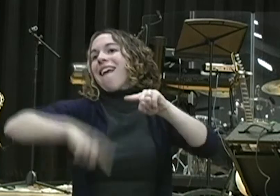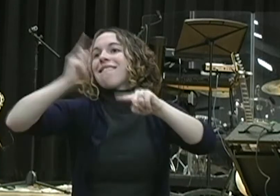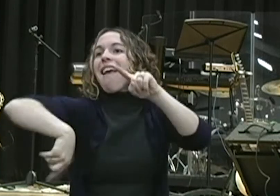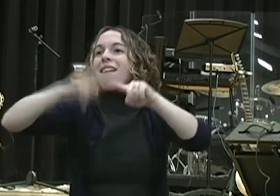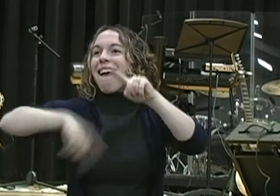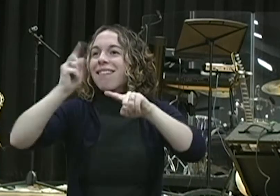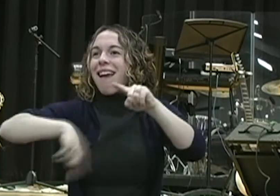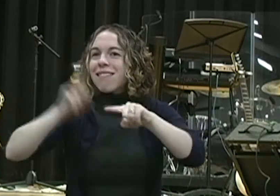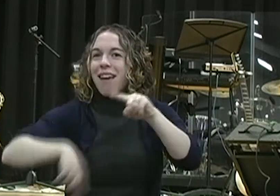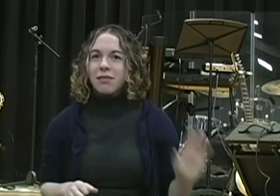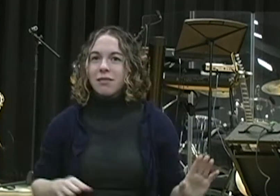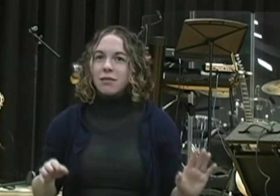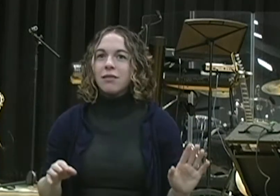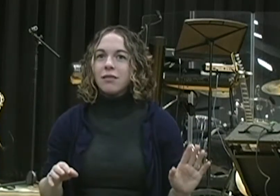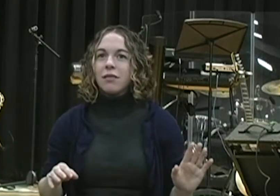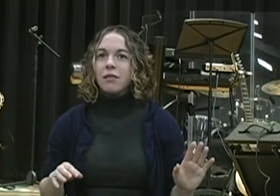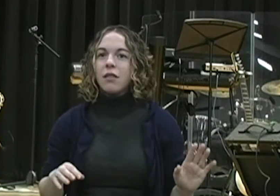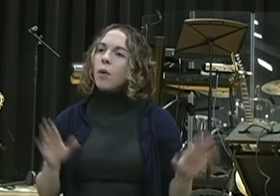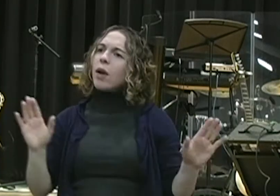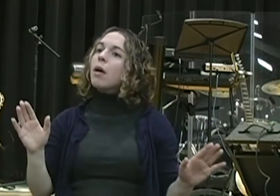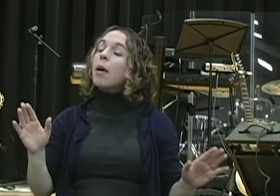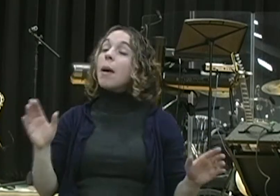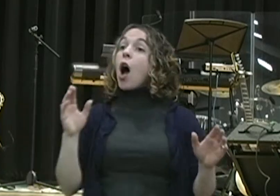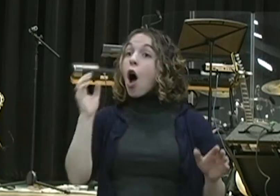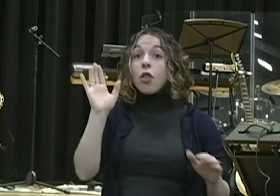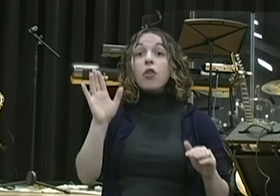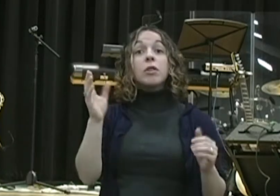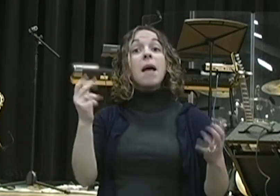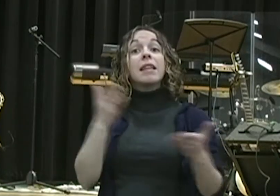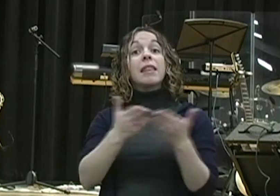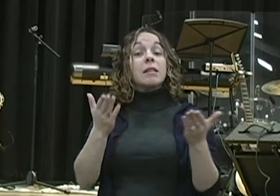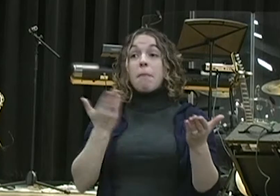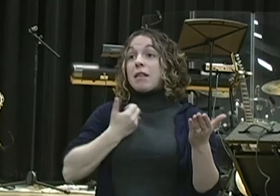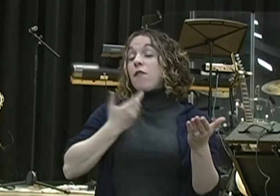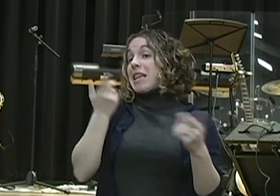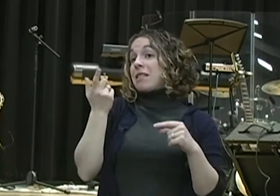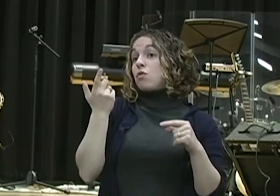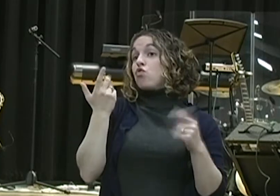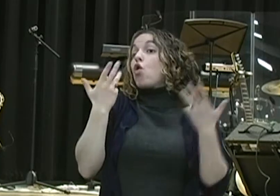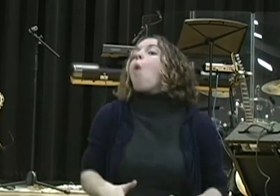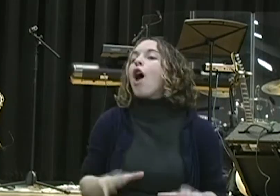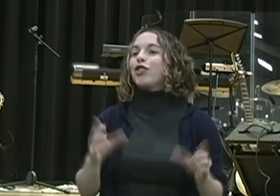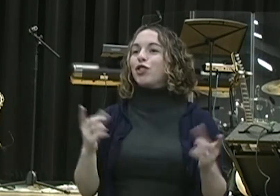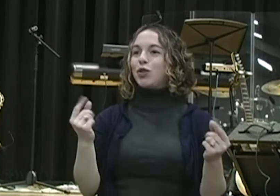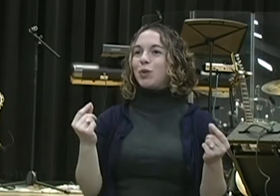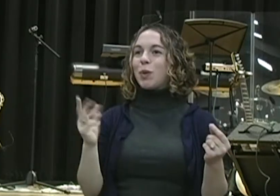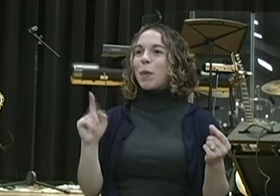out of living for Jesus. I'm not going to just take on patterns of worldliness just because it's allowed. I am going to